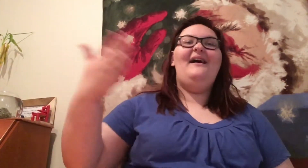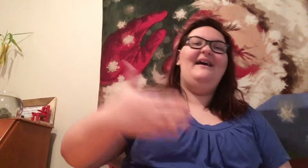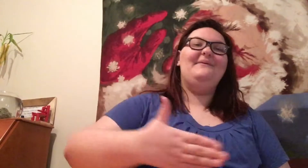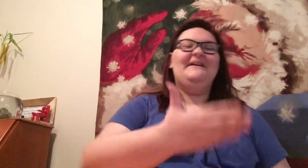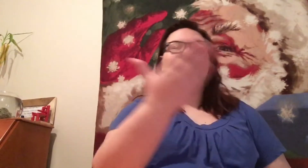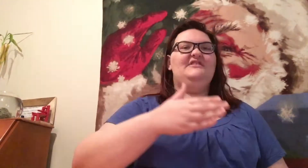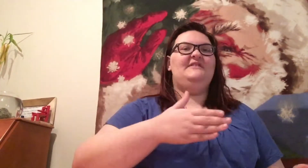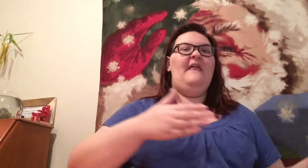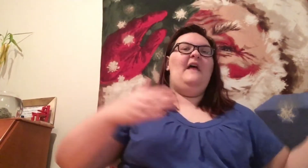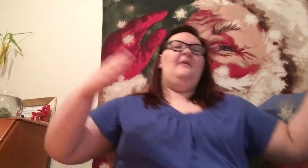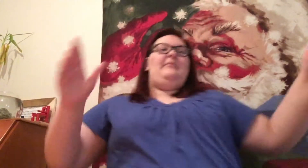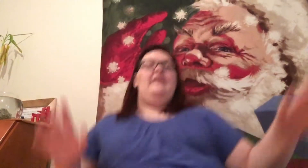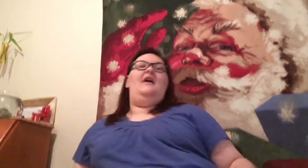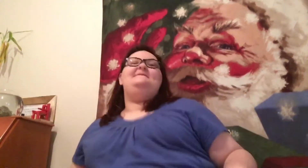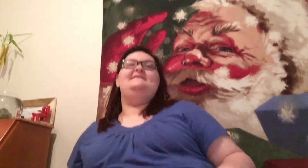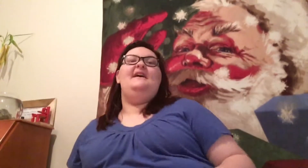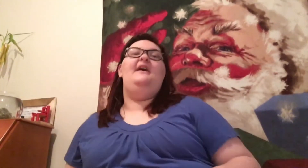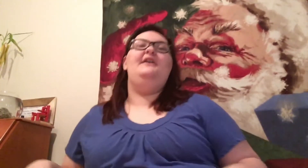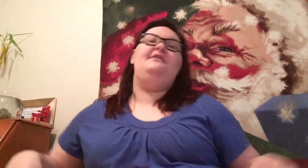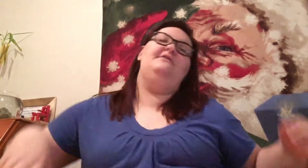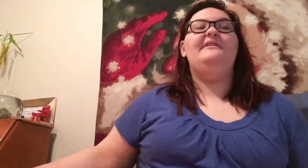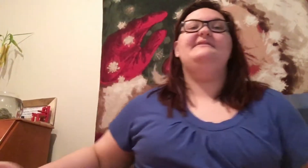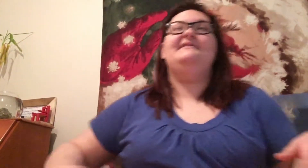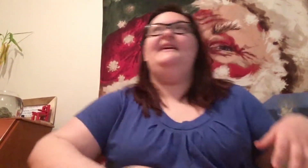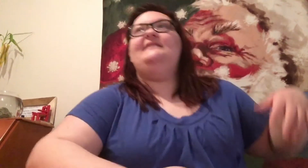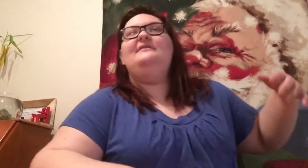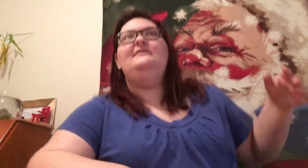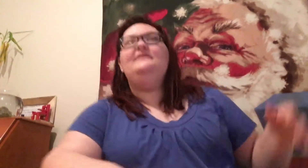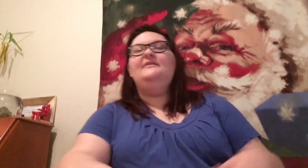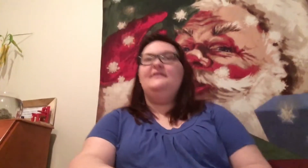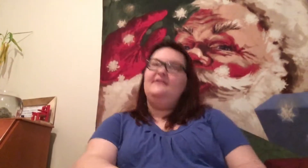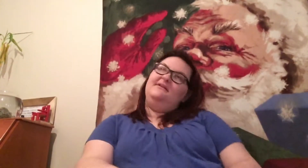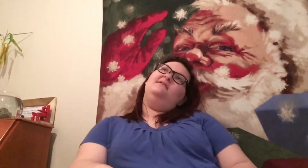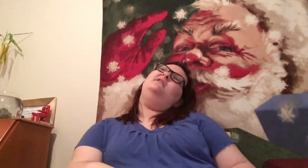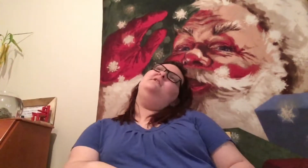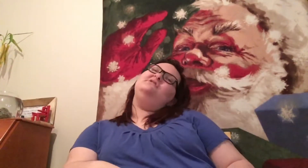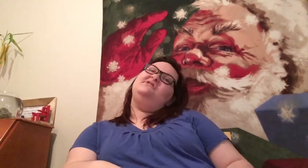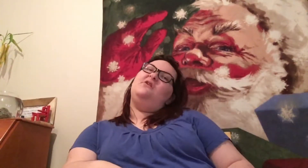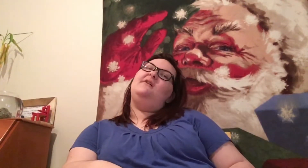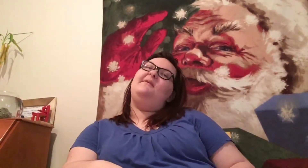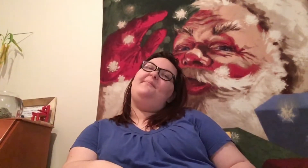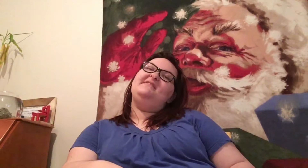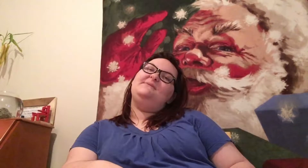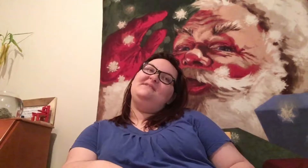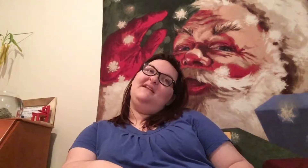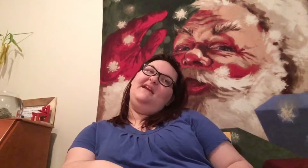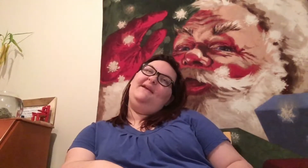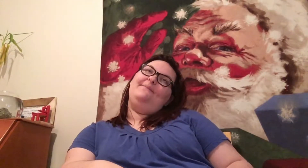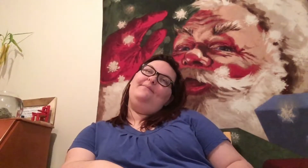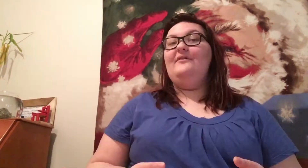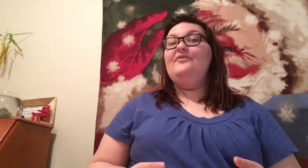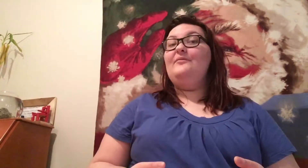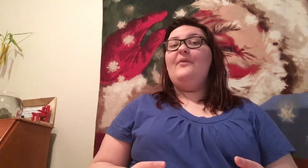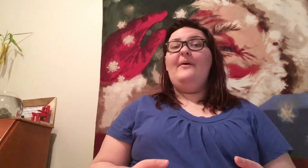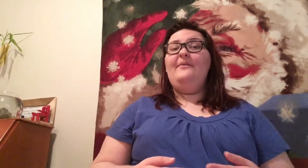I'm just... Plops down. He's, like, Ugh. Sorry, my bus was late. No problem.